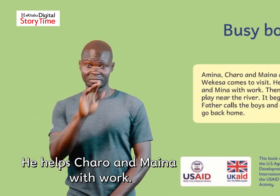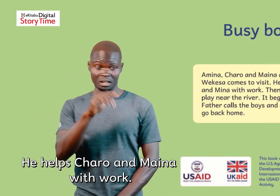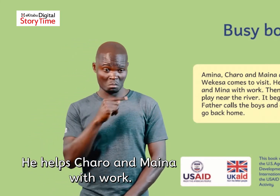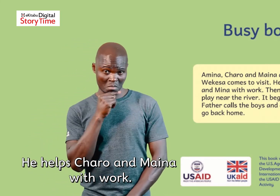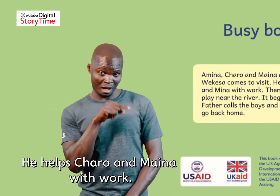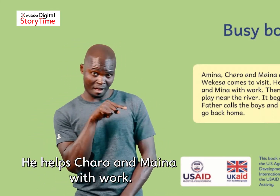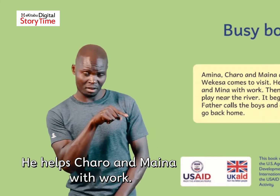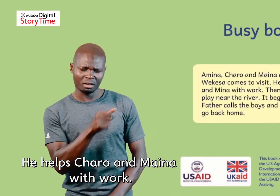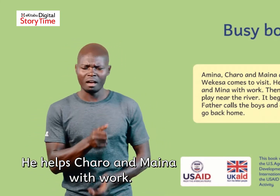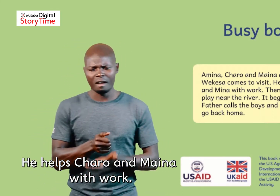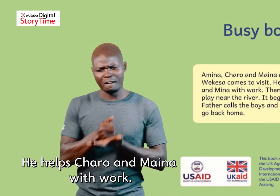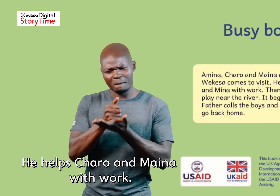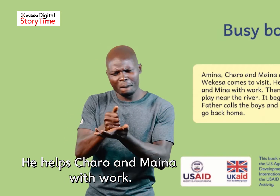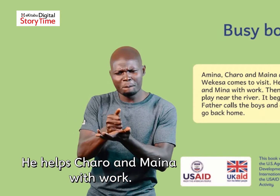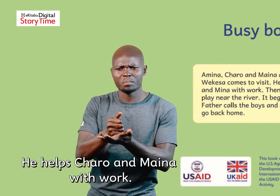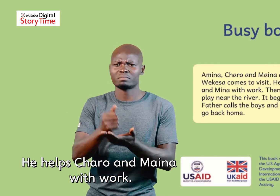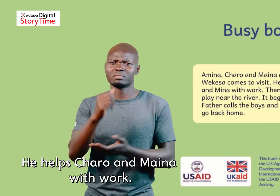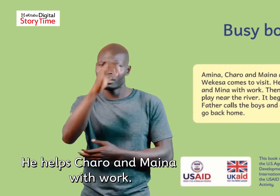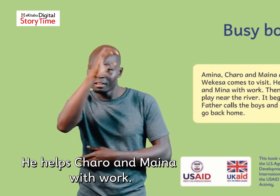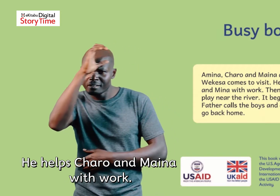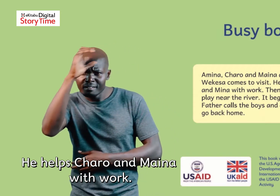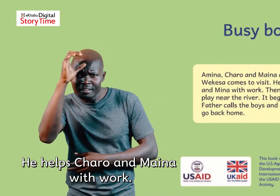He helps Charo and Maina with work